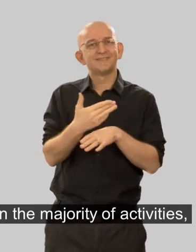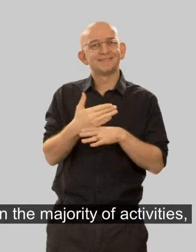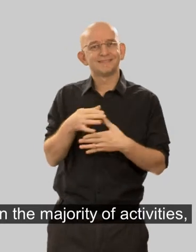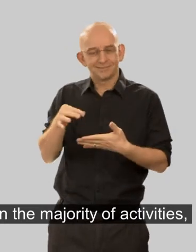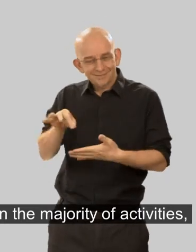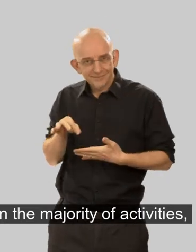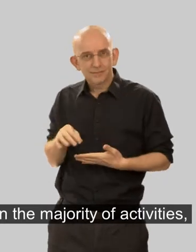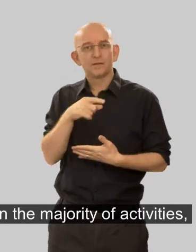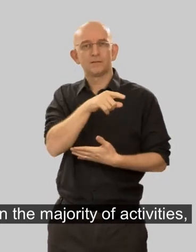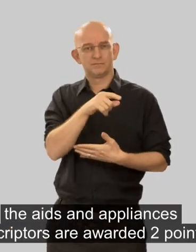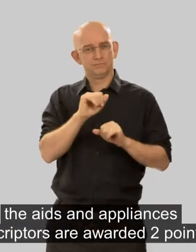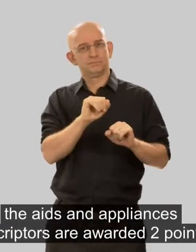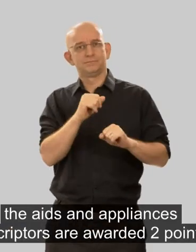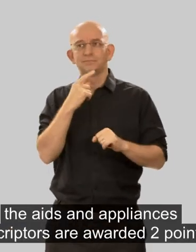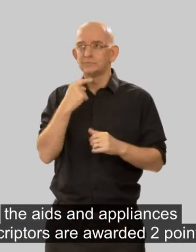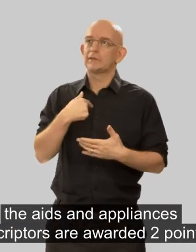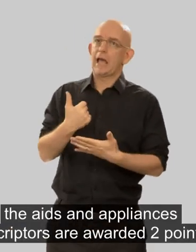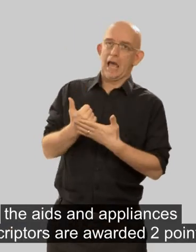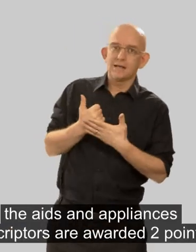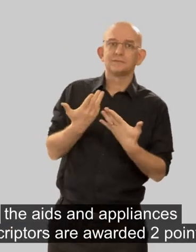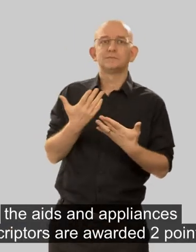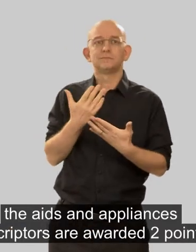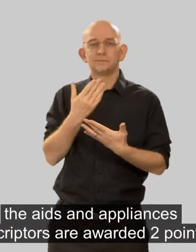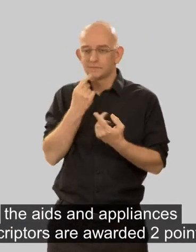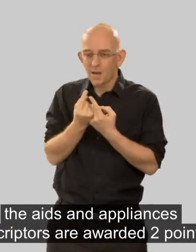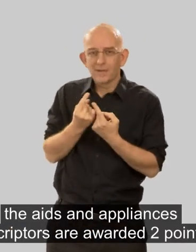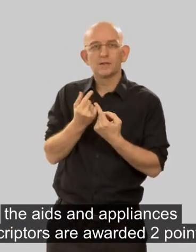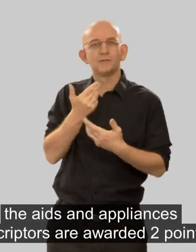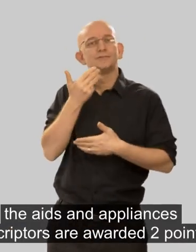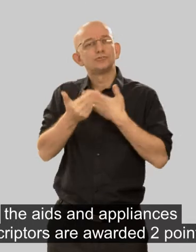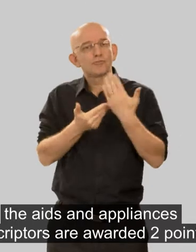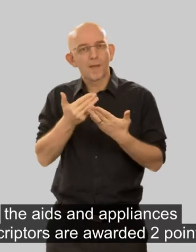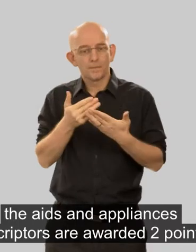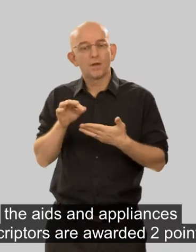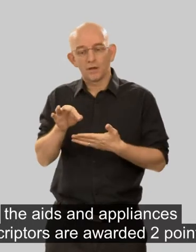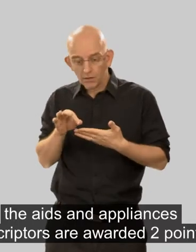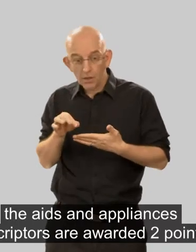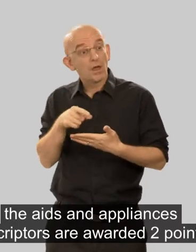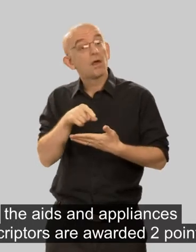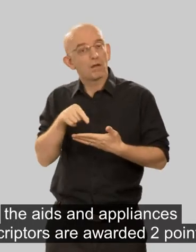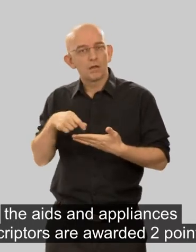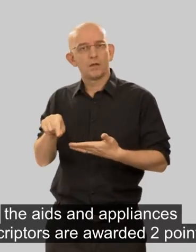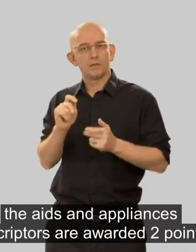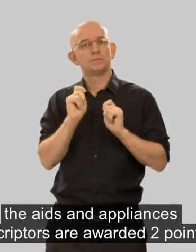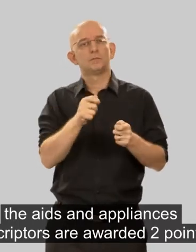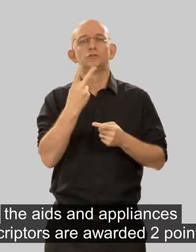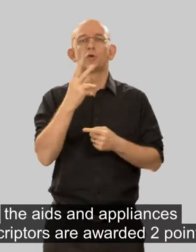In the majority of activities the aids and appliances descriptors are awarded two points.